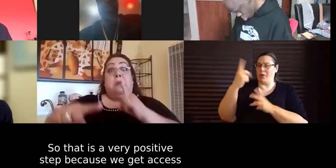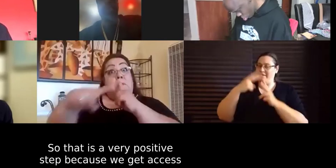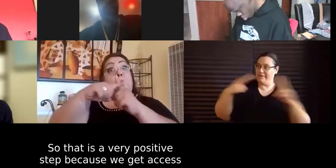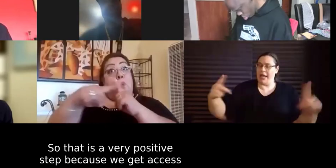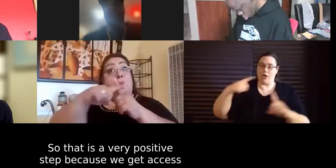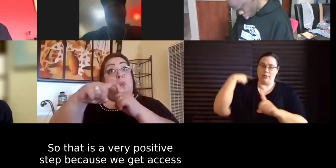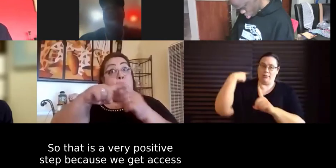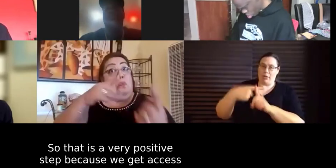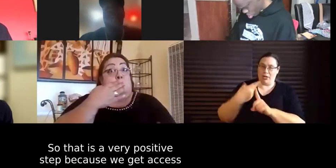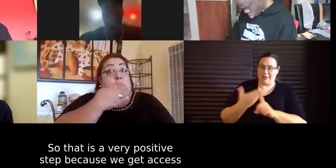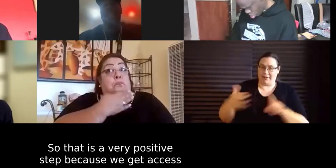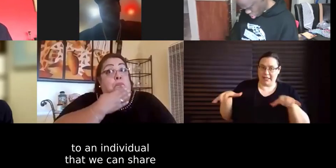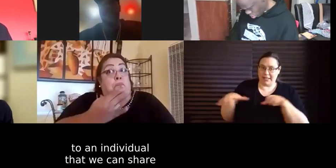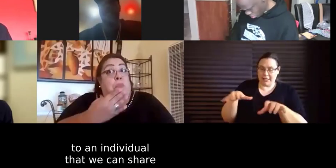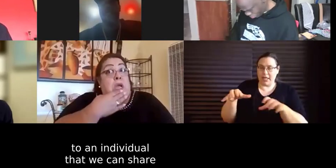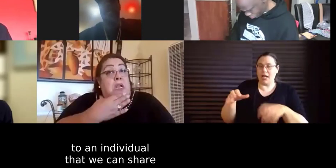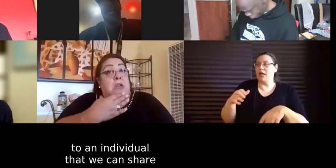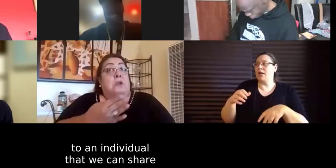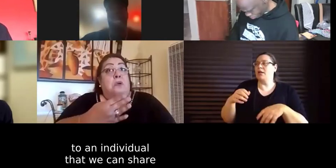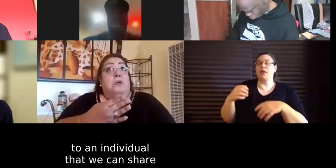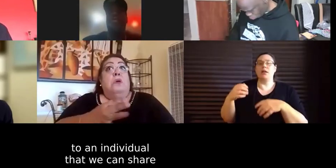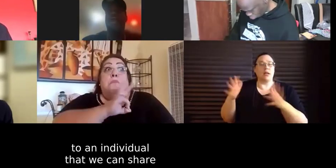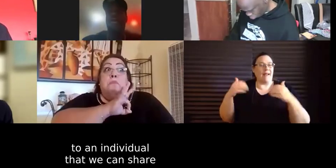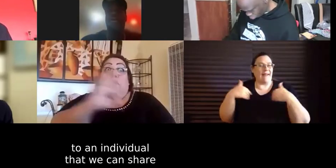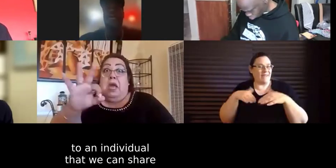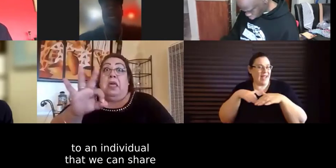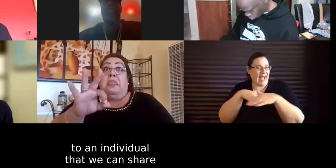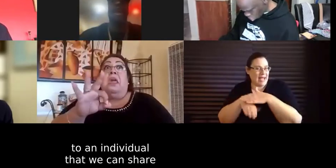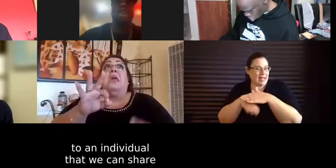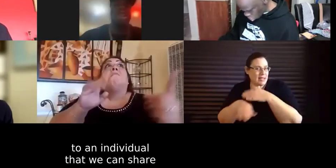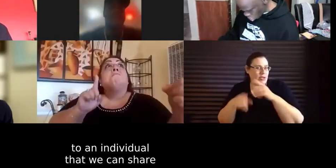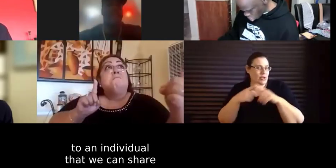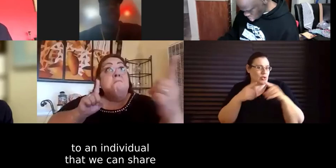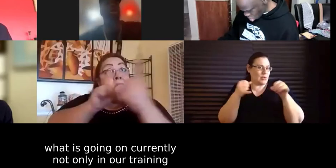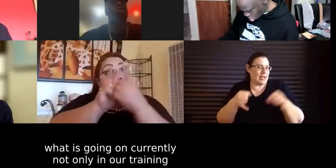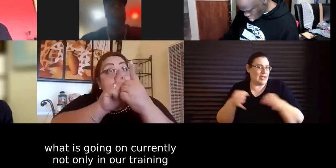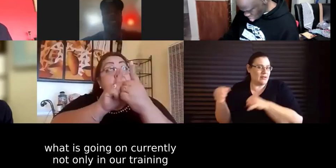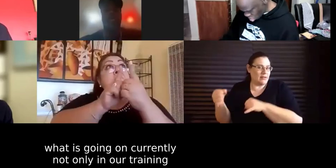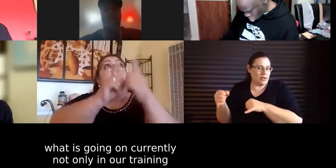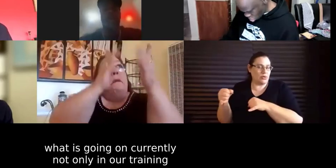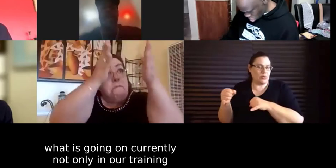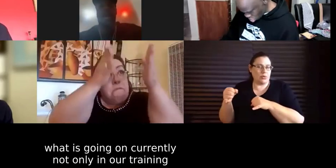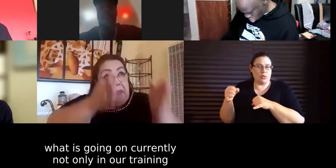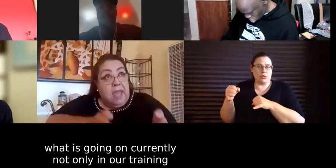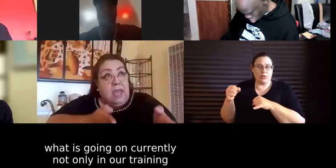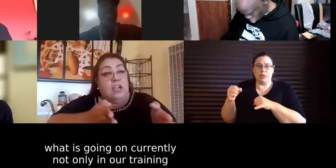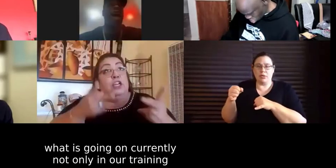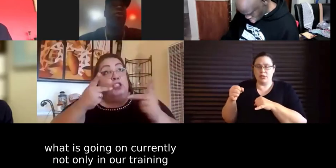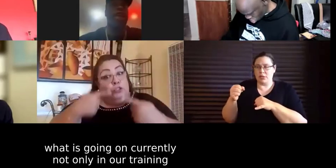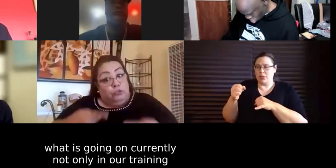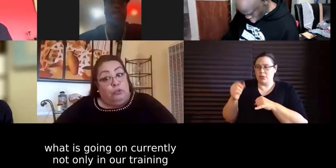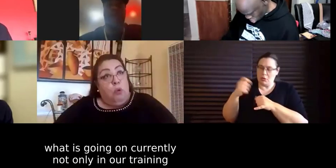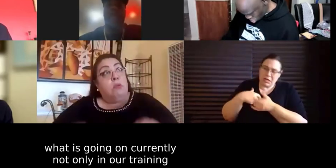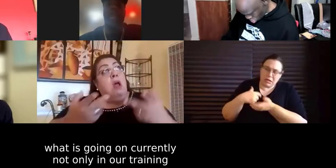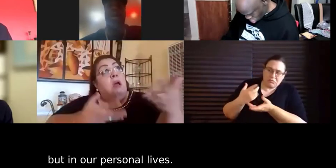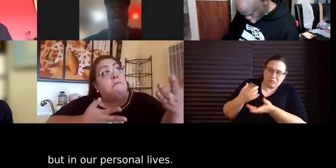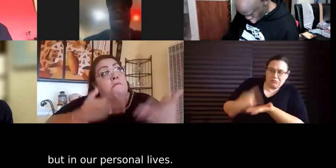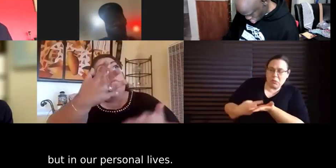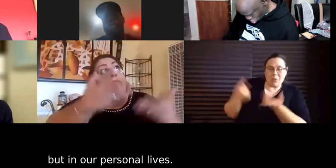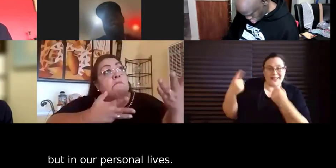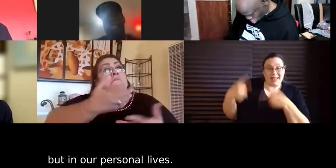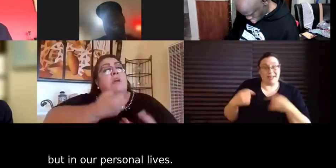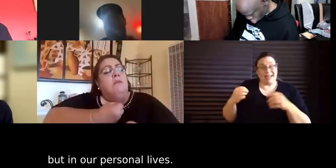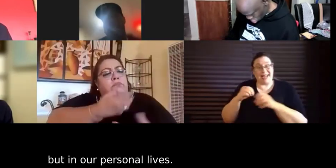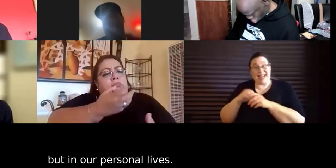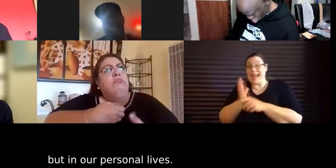because we get access to an individual that we can share what's going on currently not only in our training but